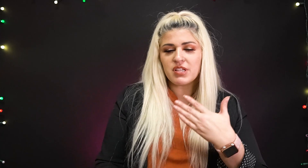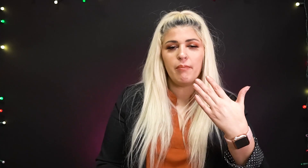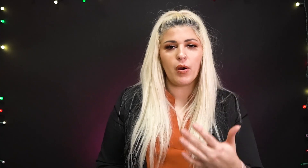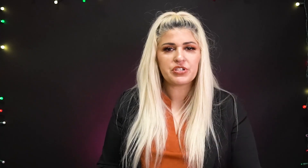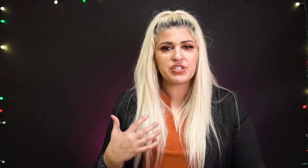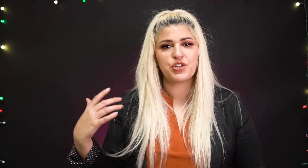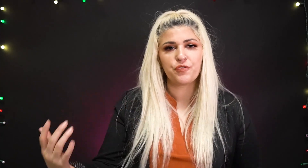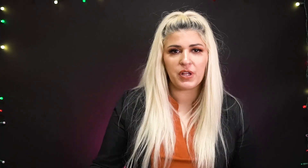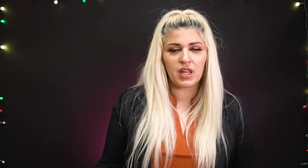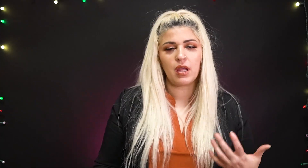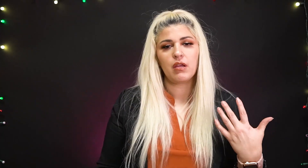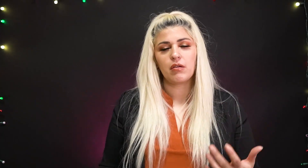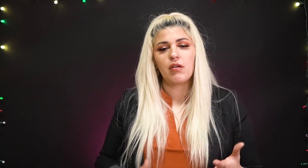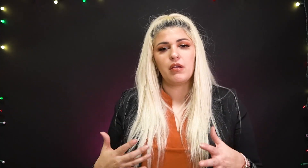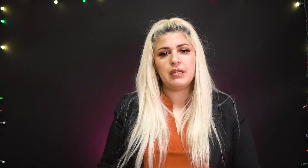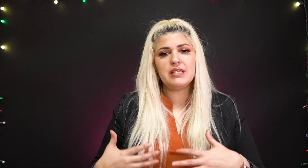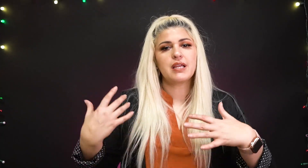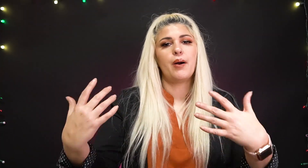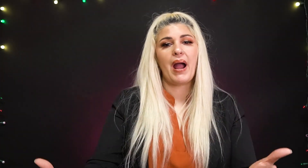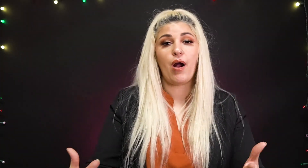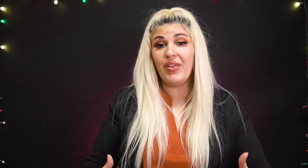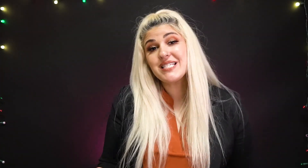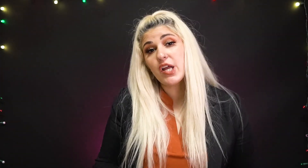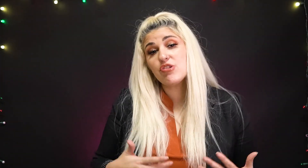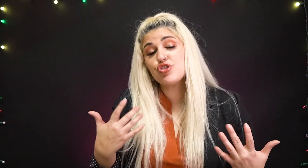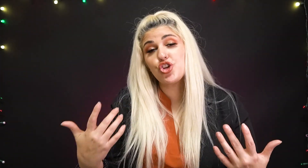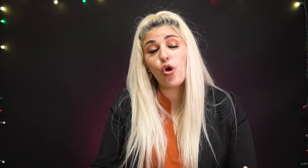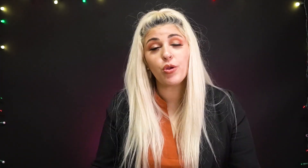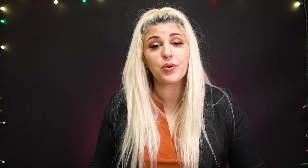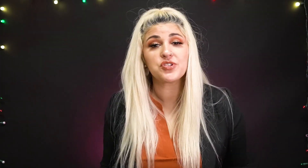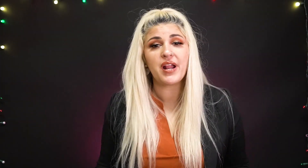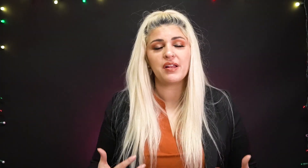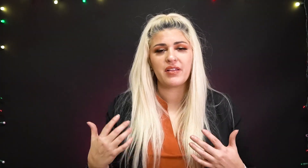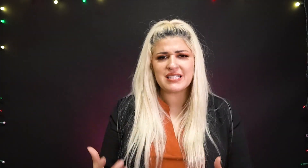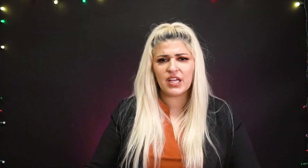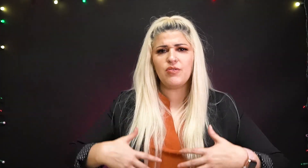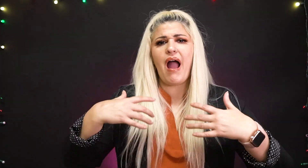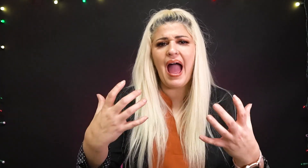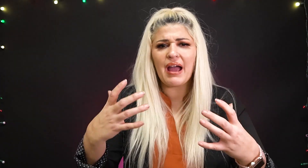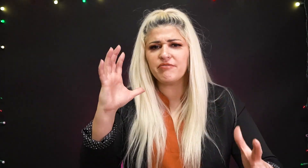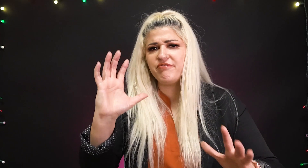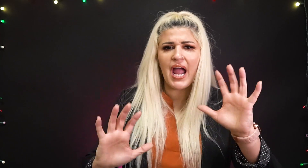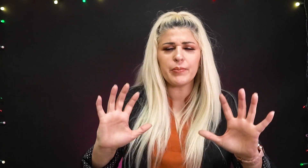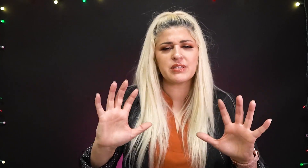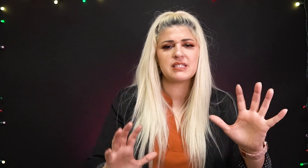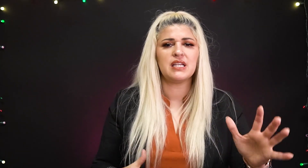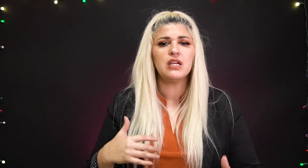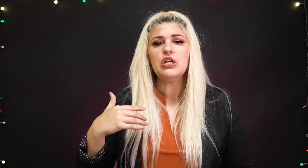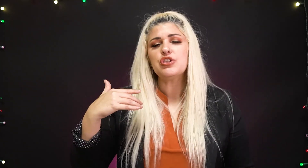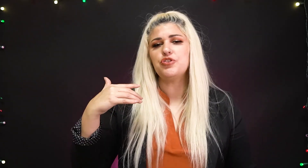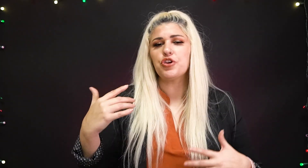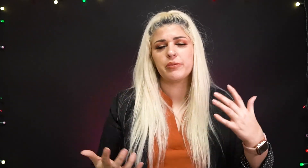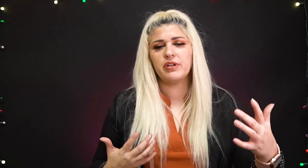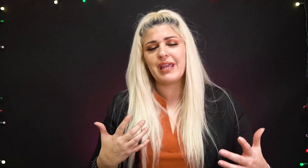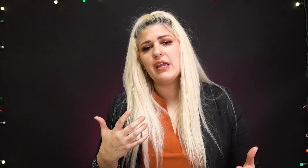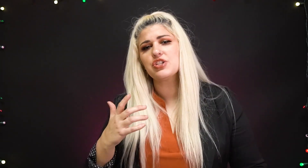emotions that you're feeling need to come out. That's how you show your personality. That's how you add vibrancy to your communications,